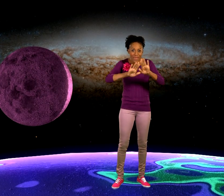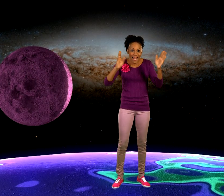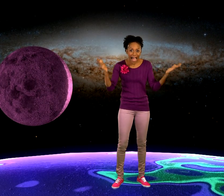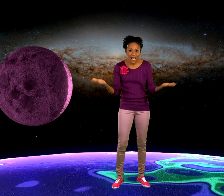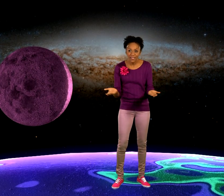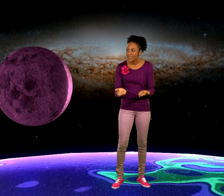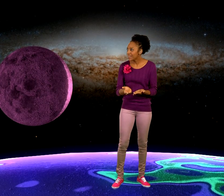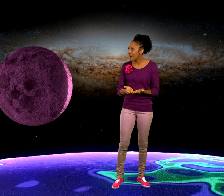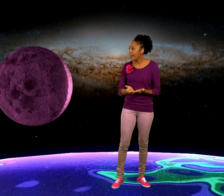Take a little planet